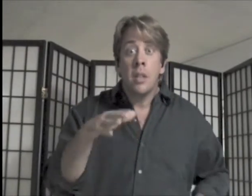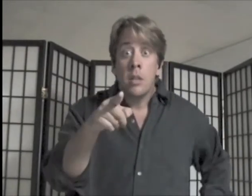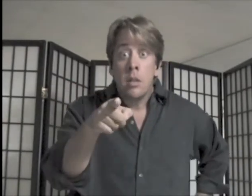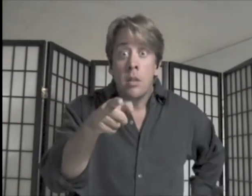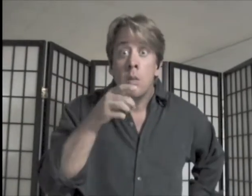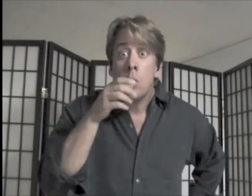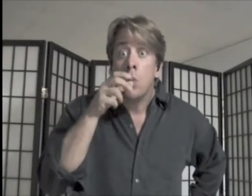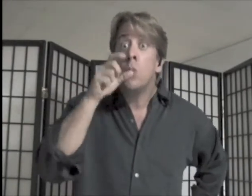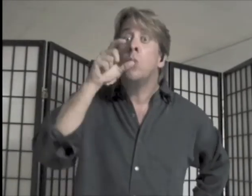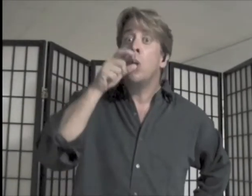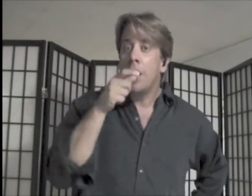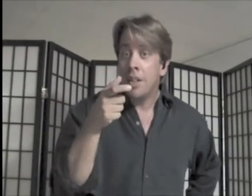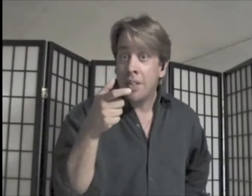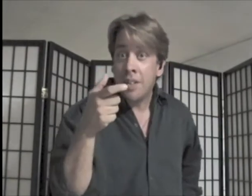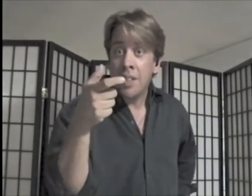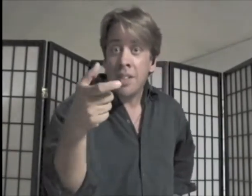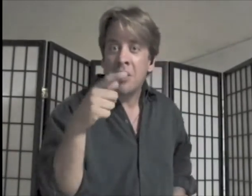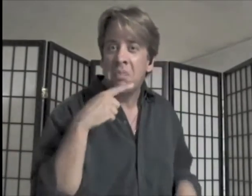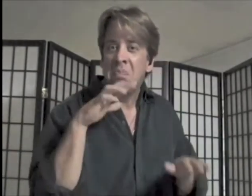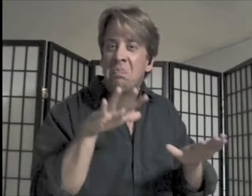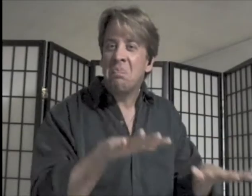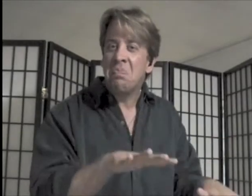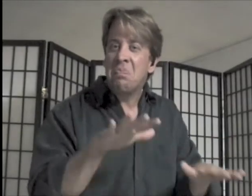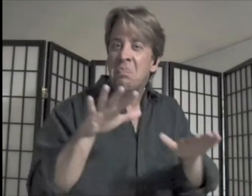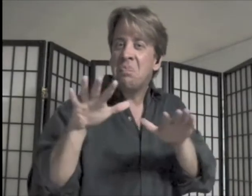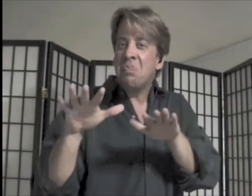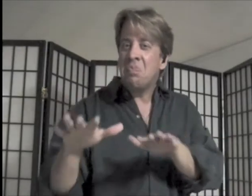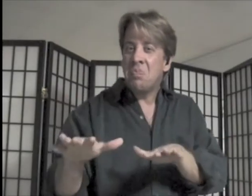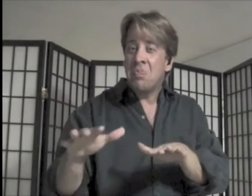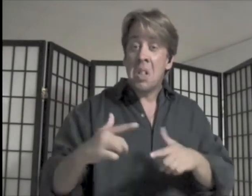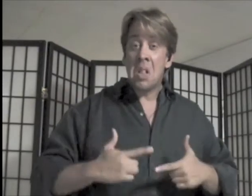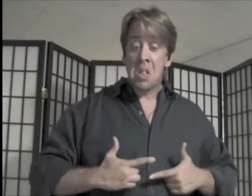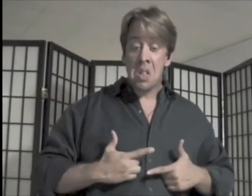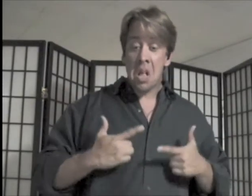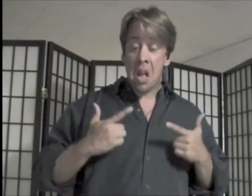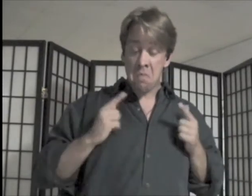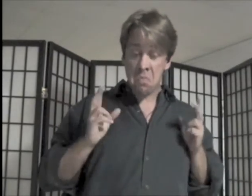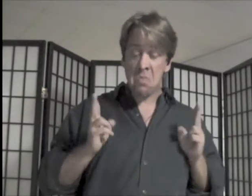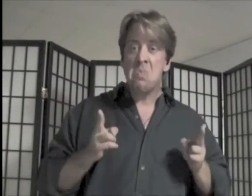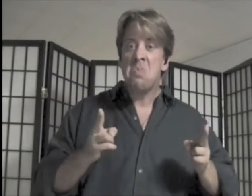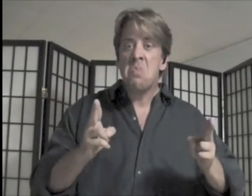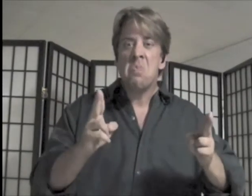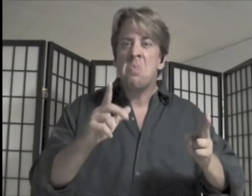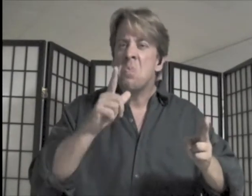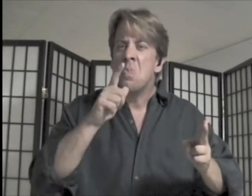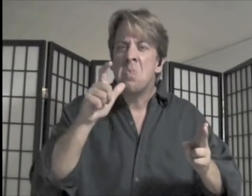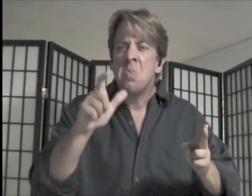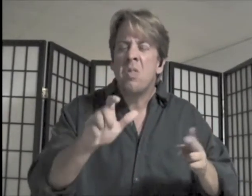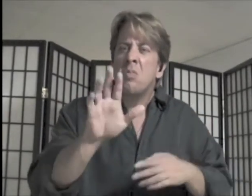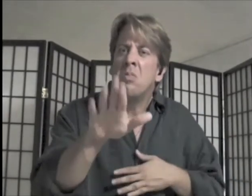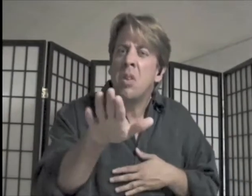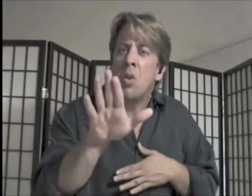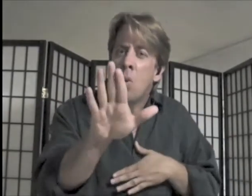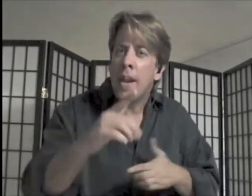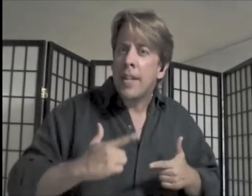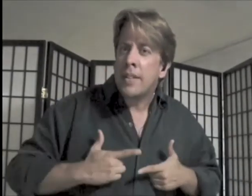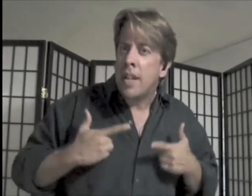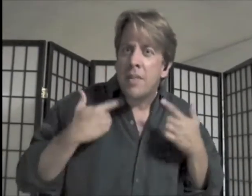killing time, trying to solve life's mysteries How's your life? It's been a while,